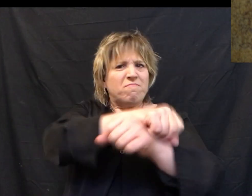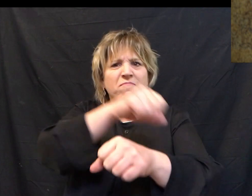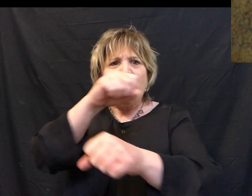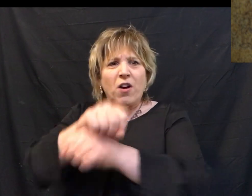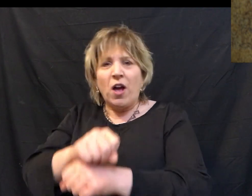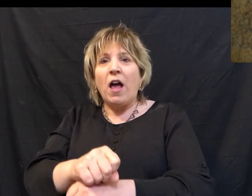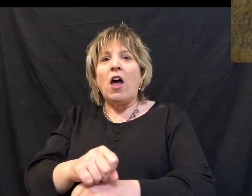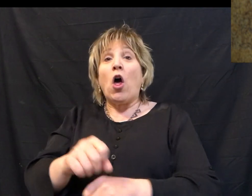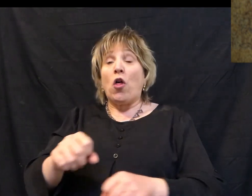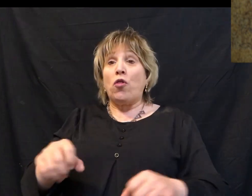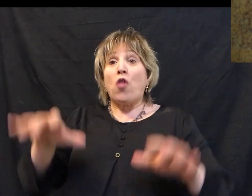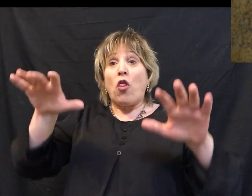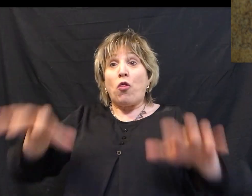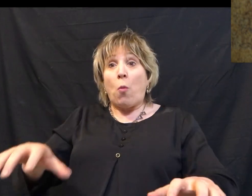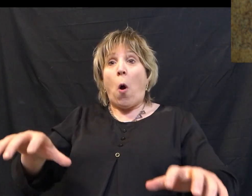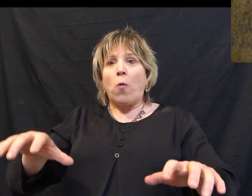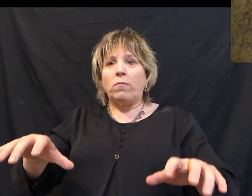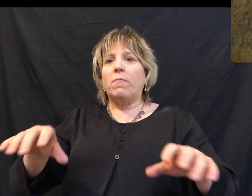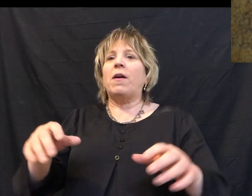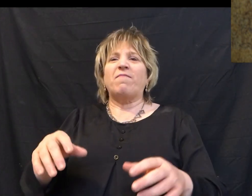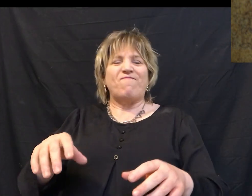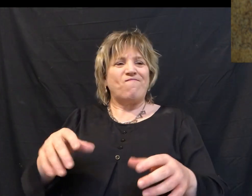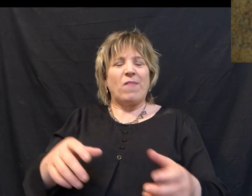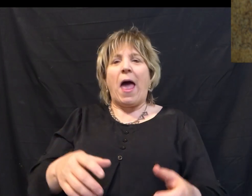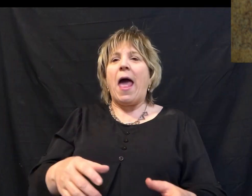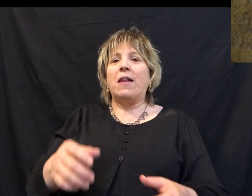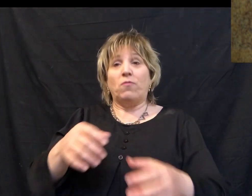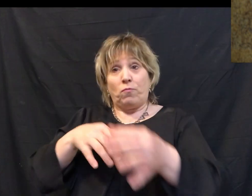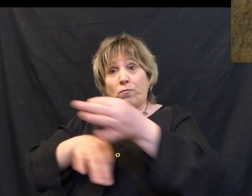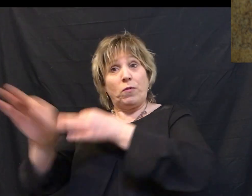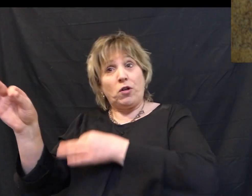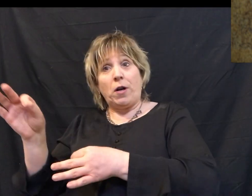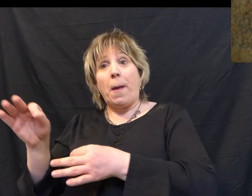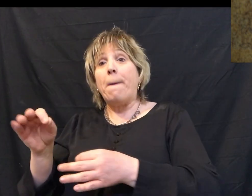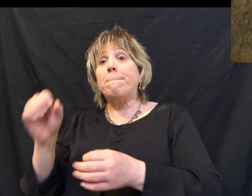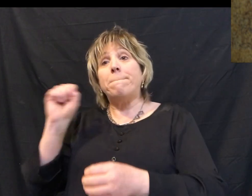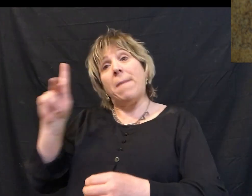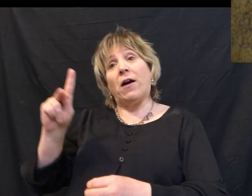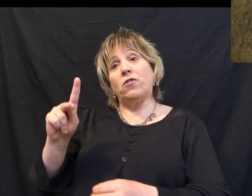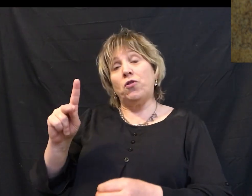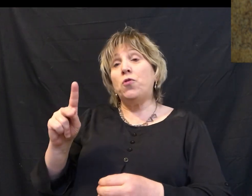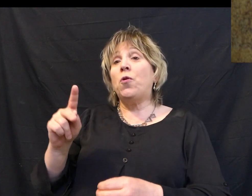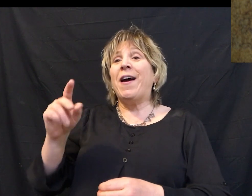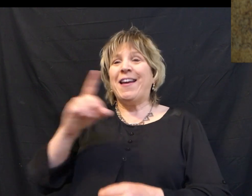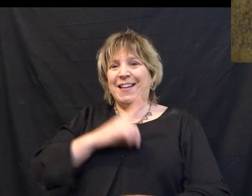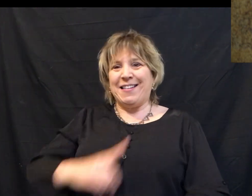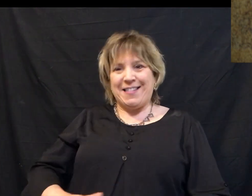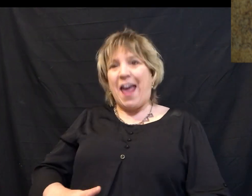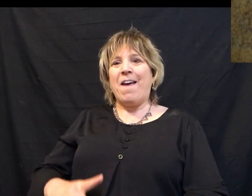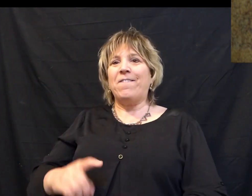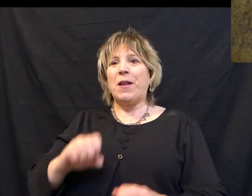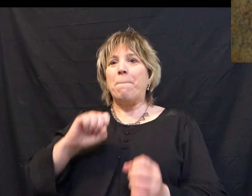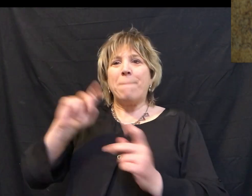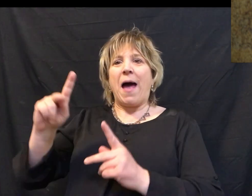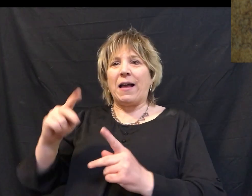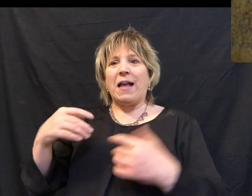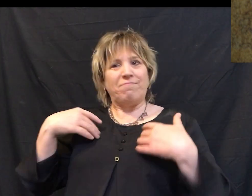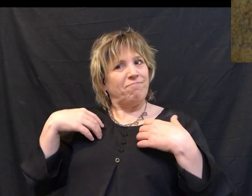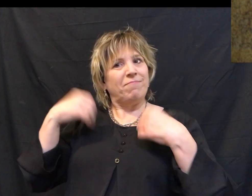Rome. He's going to take the throne away from the Herodians and return it to the line of David and have the kingdom of Israel